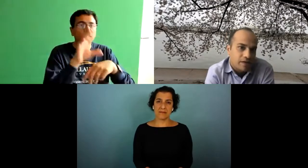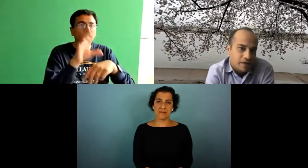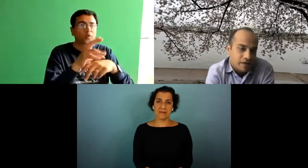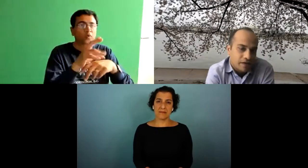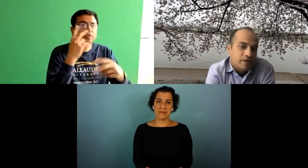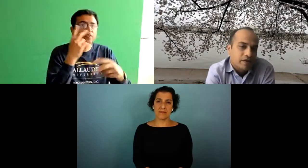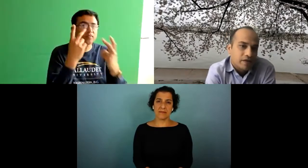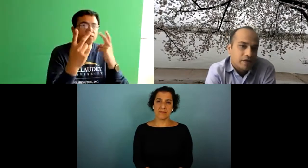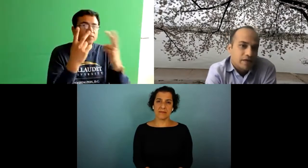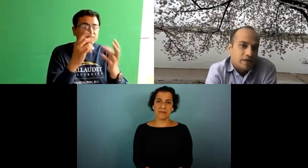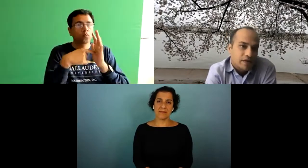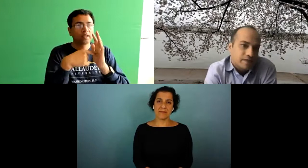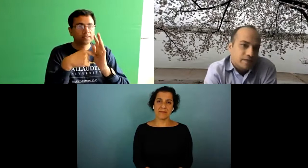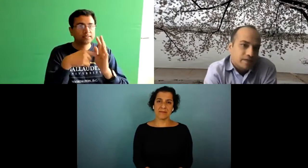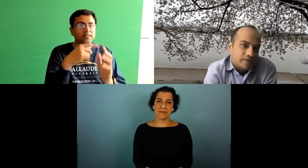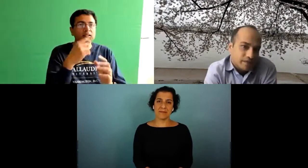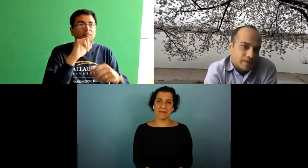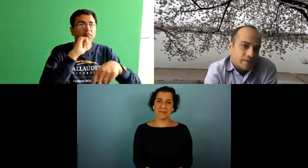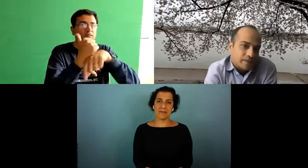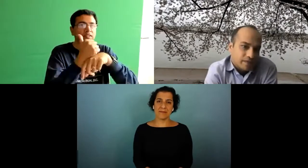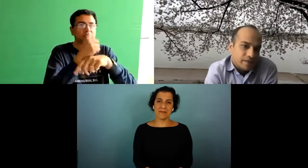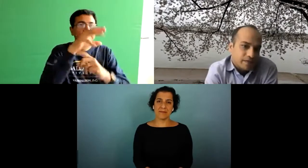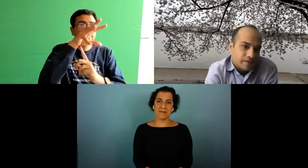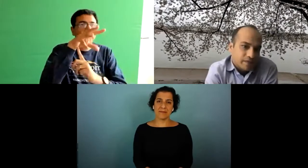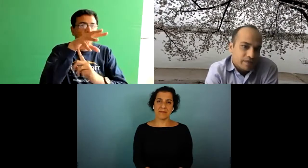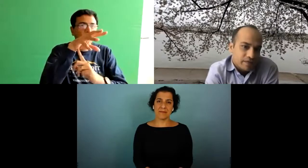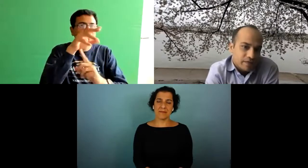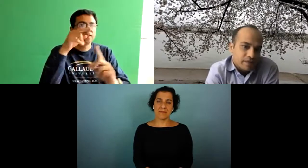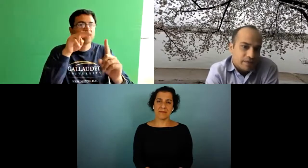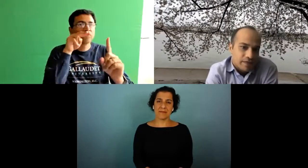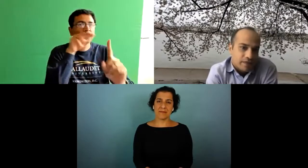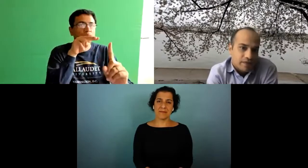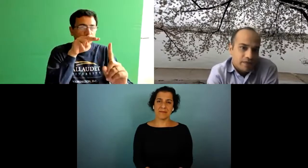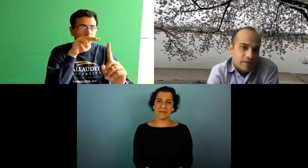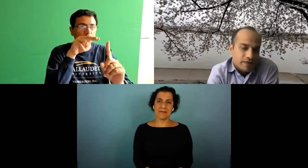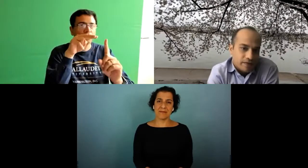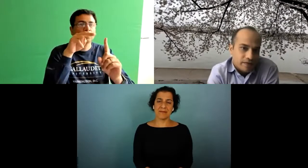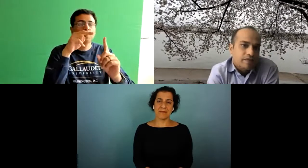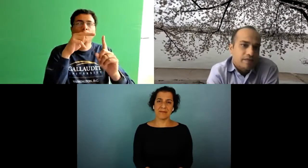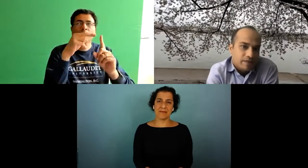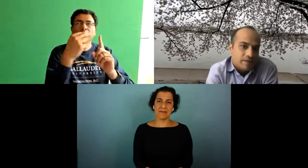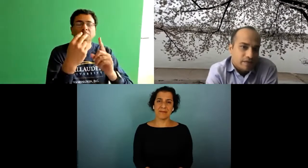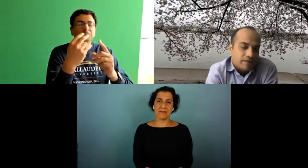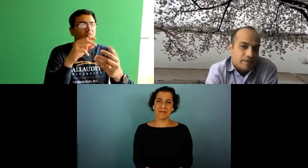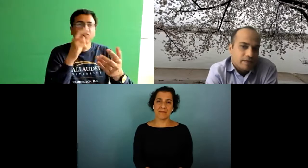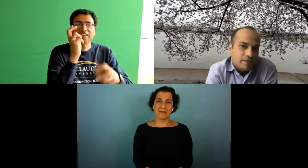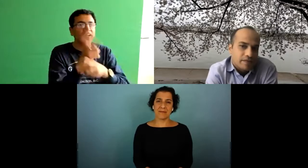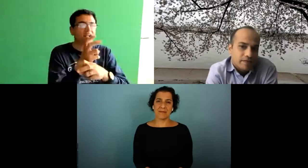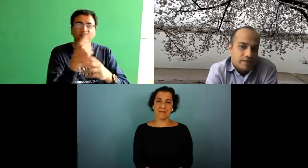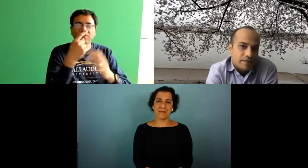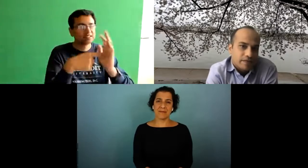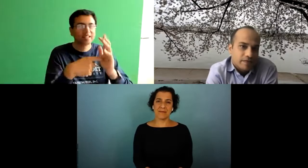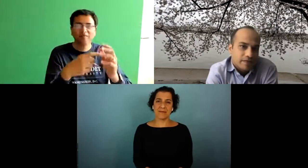thing to just have limited computer vision that would require a fixed camera point of view